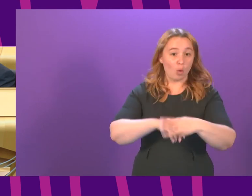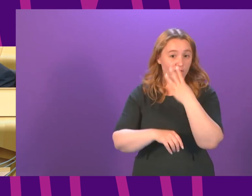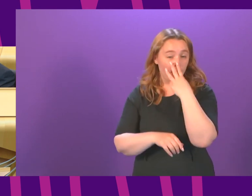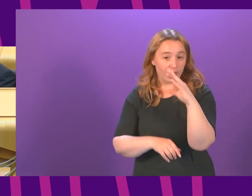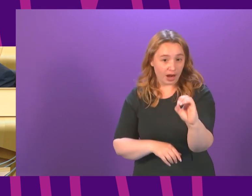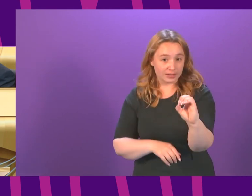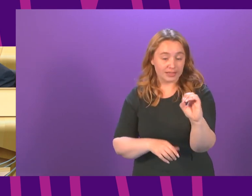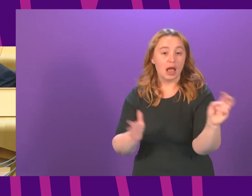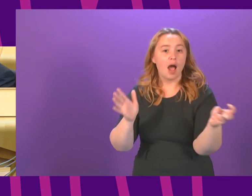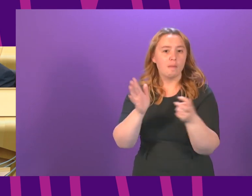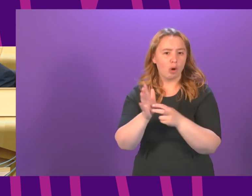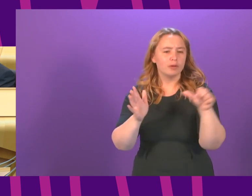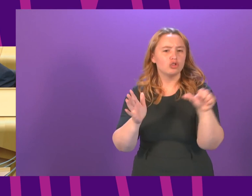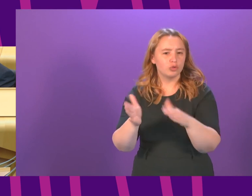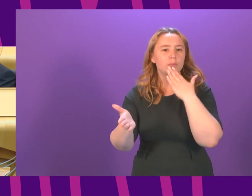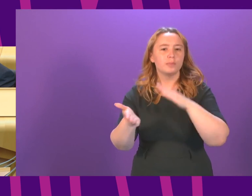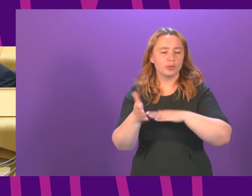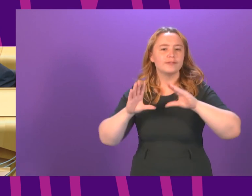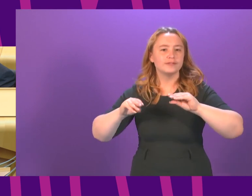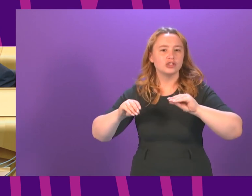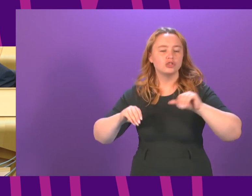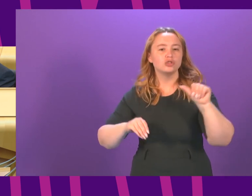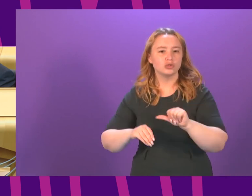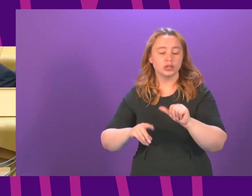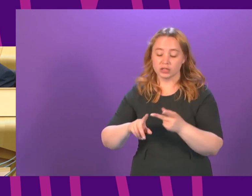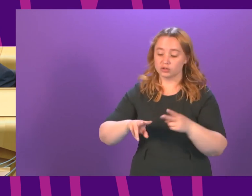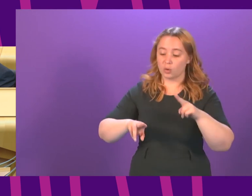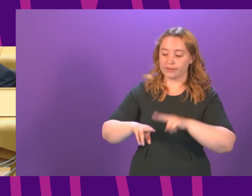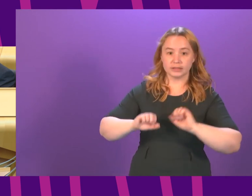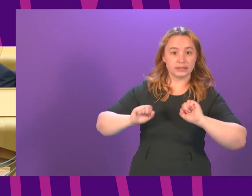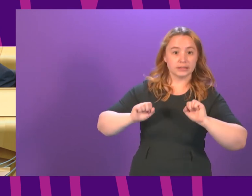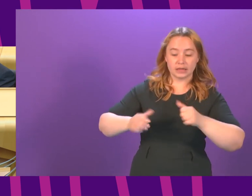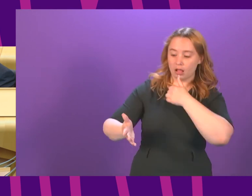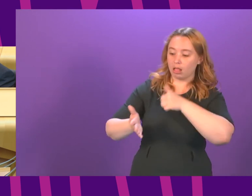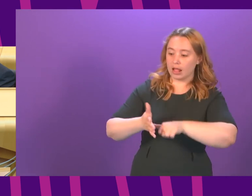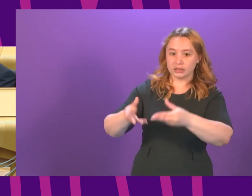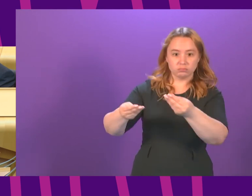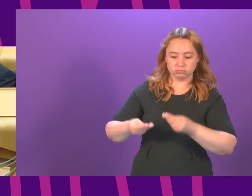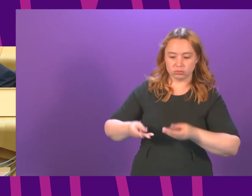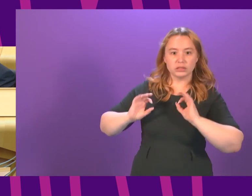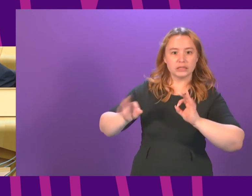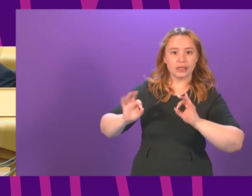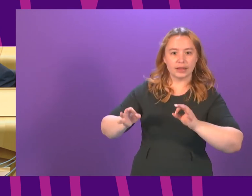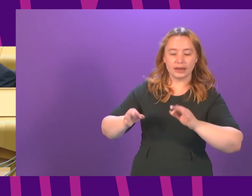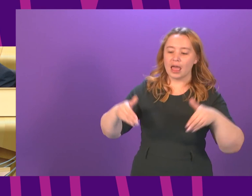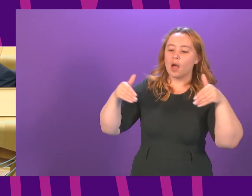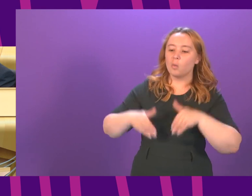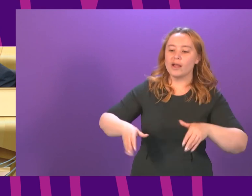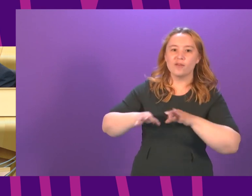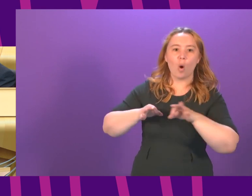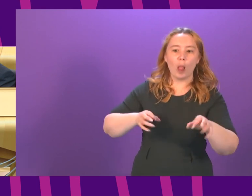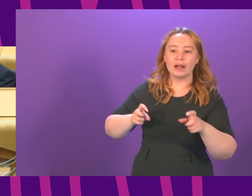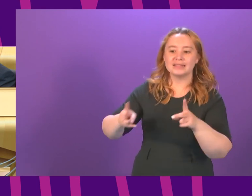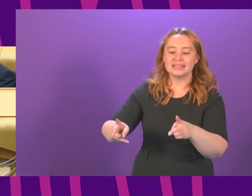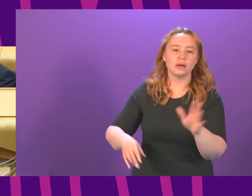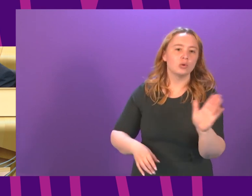should all have been scheduled so if anybody in that age group hasn't had a letter then rather than wait for an online registration system